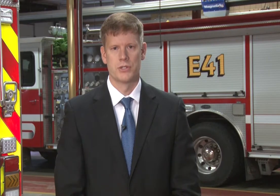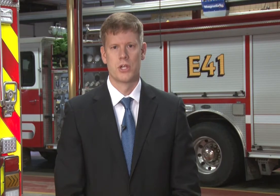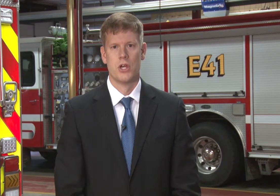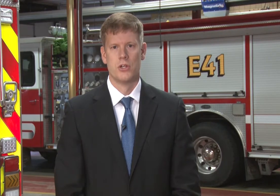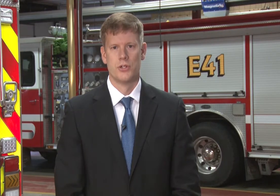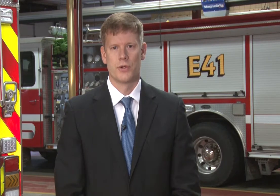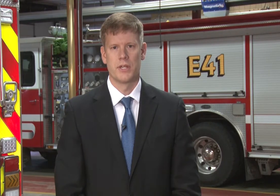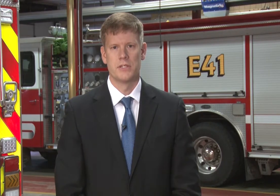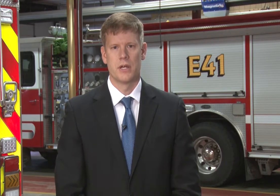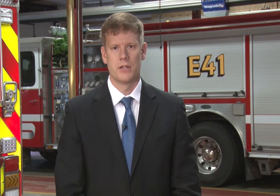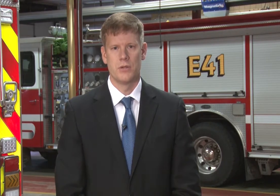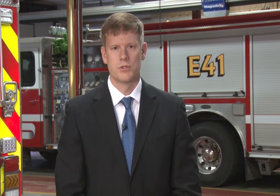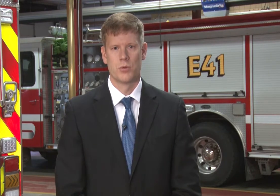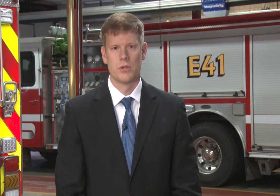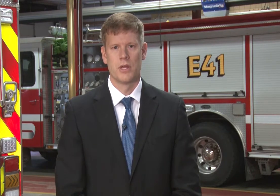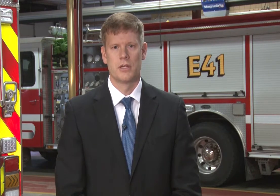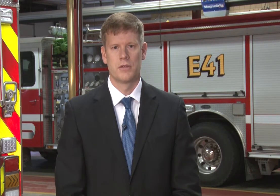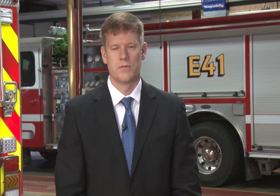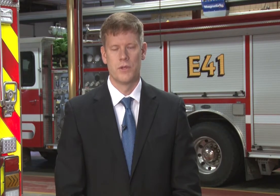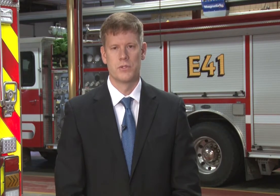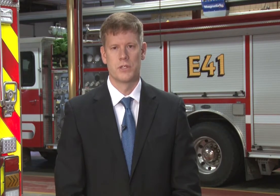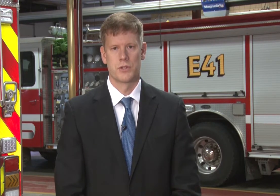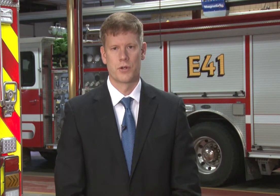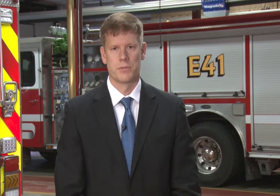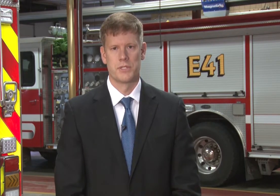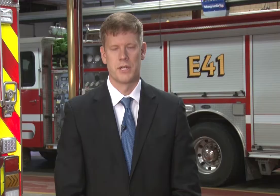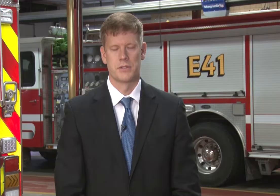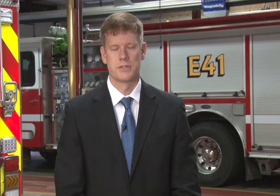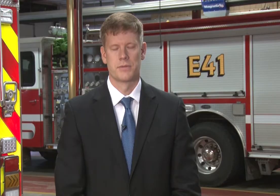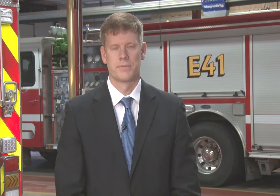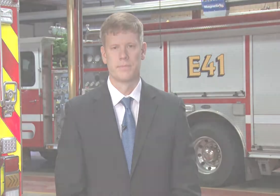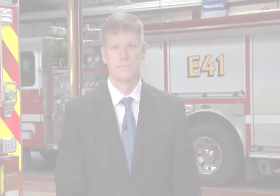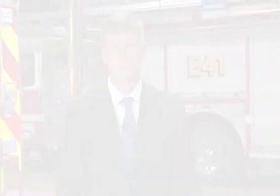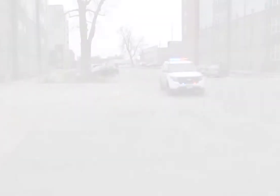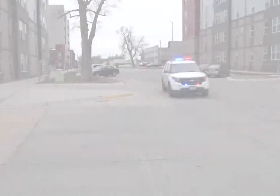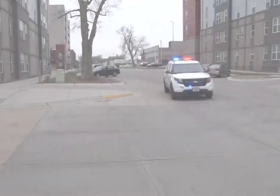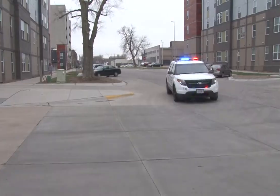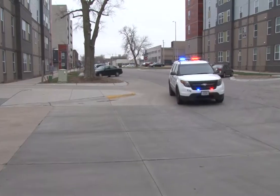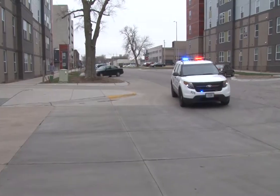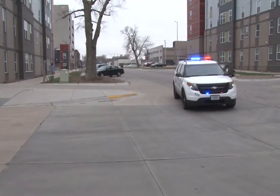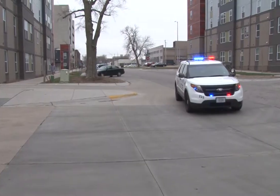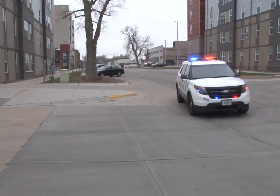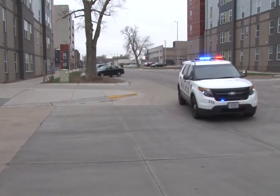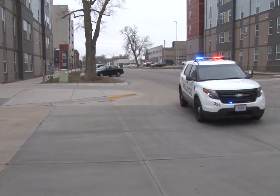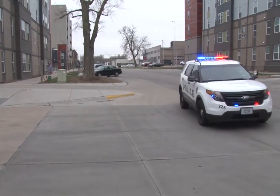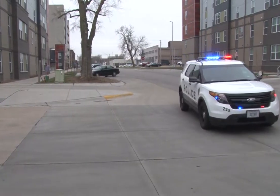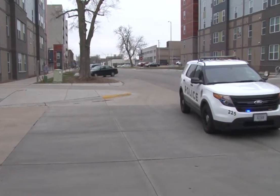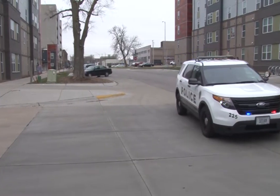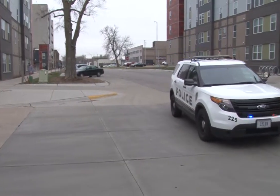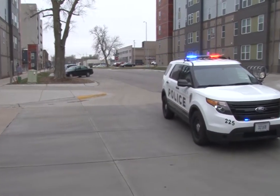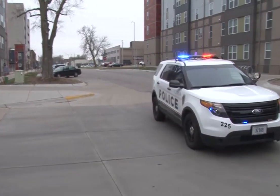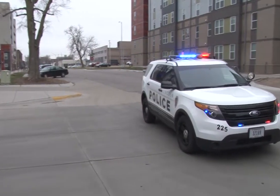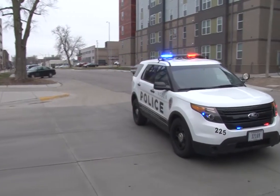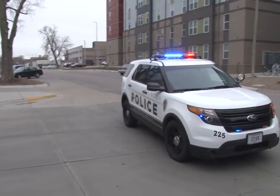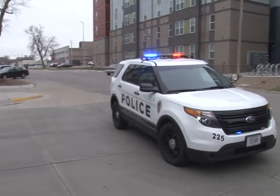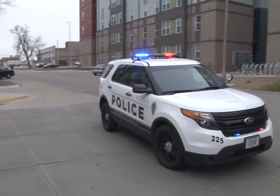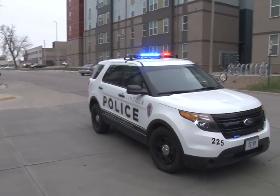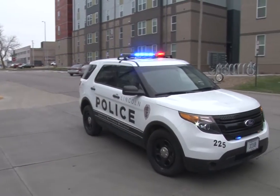during these unusual and confusing circumstances. The 911 dispatch center has implemented